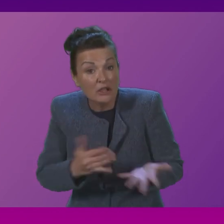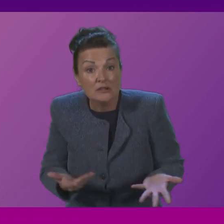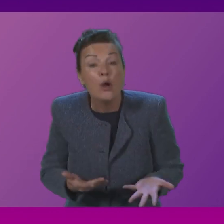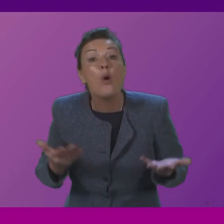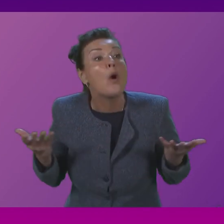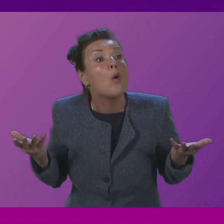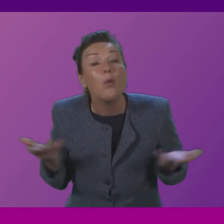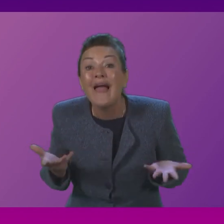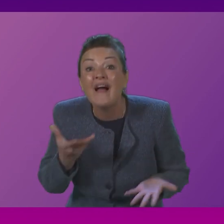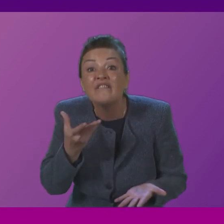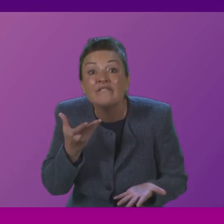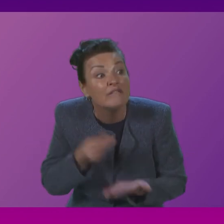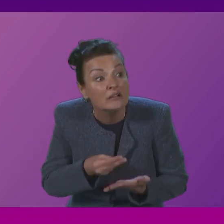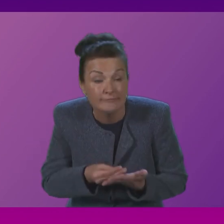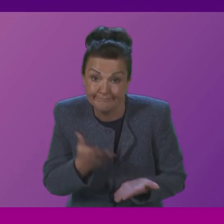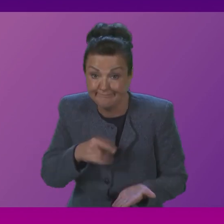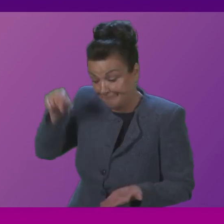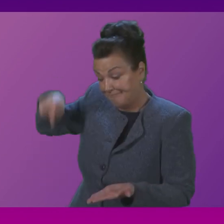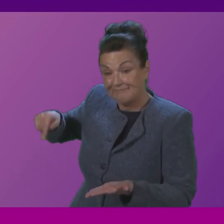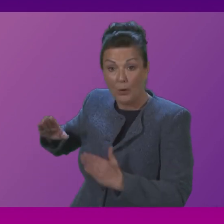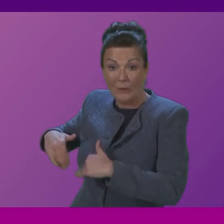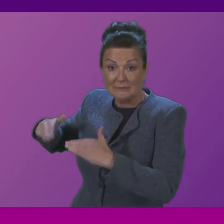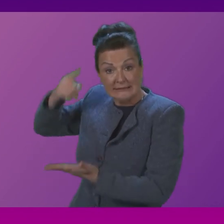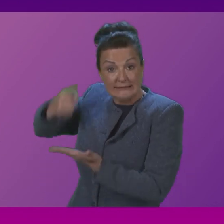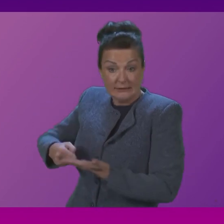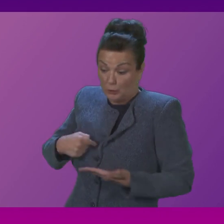can only come from decisions that are taken at Westminster.